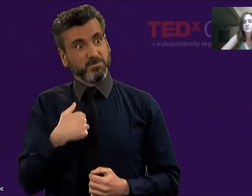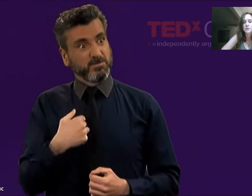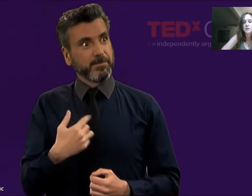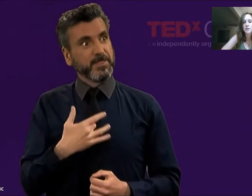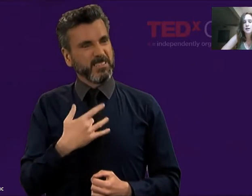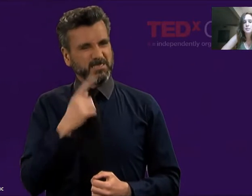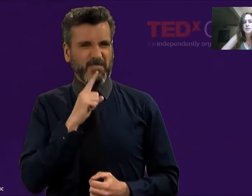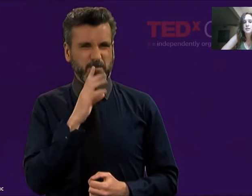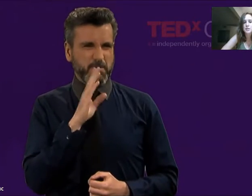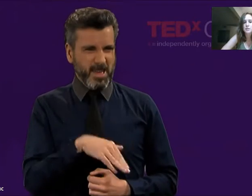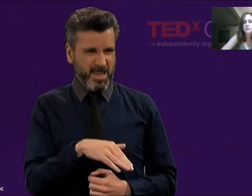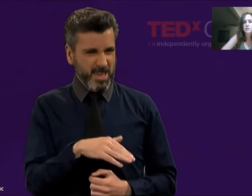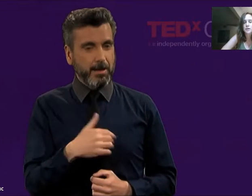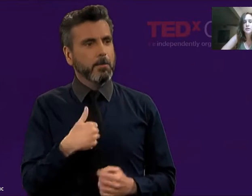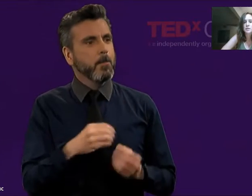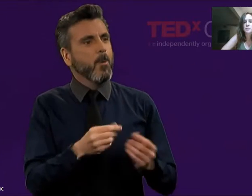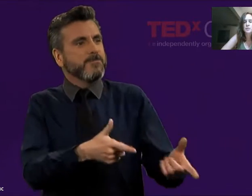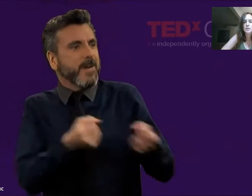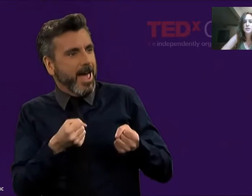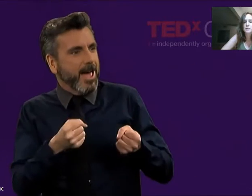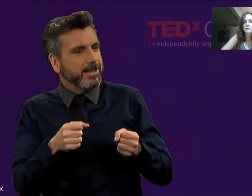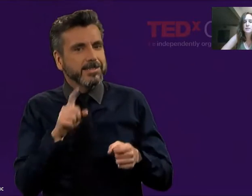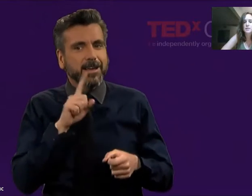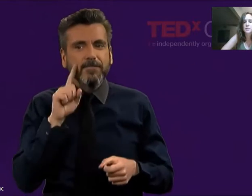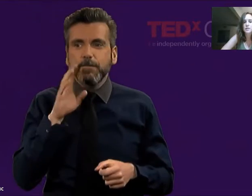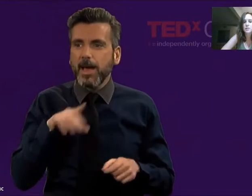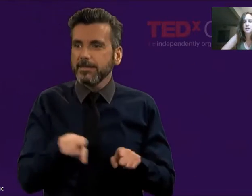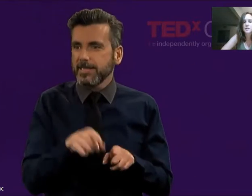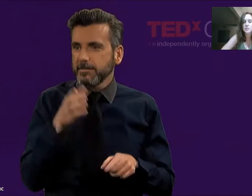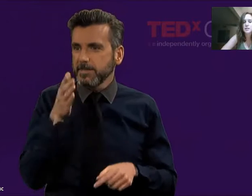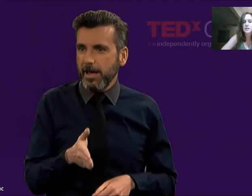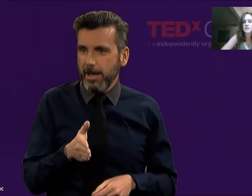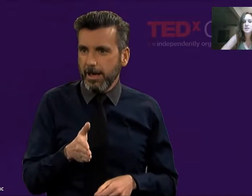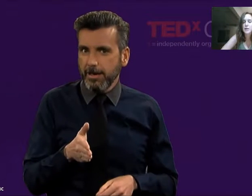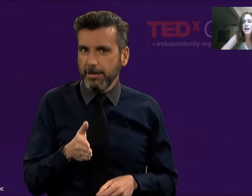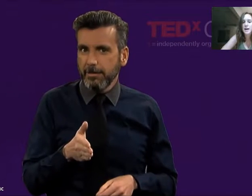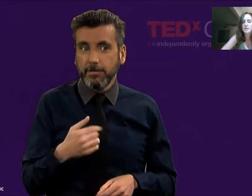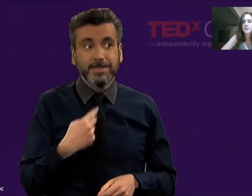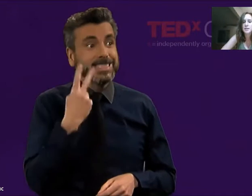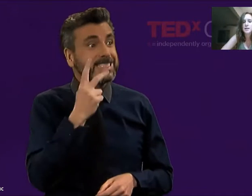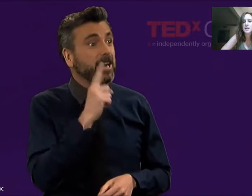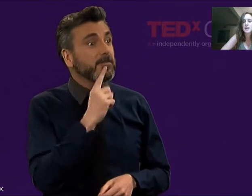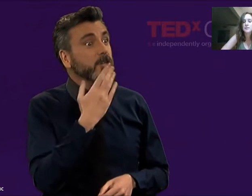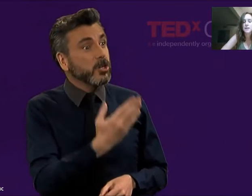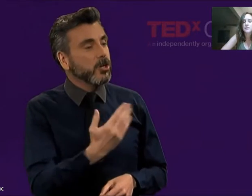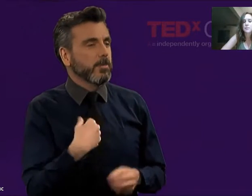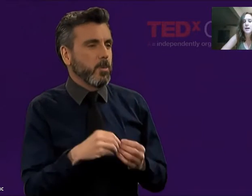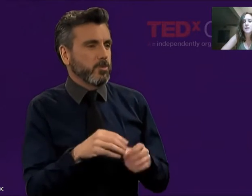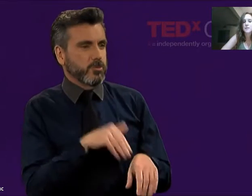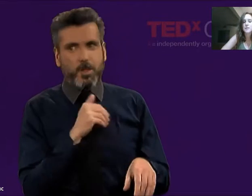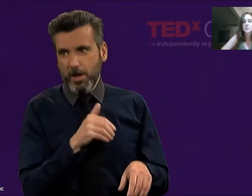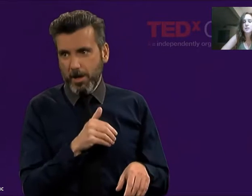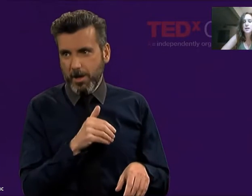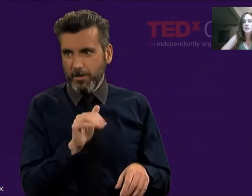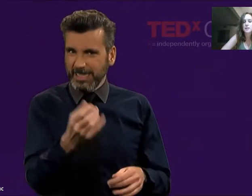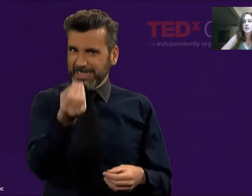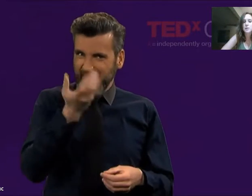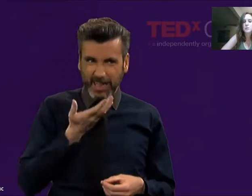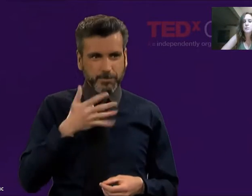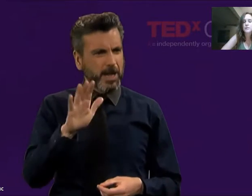And the opposite is true for the other person. If somebody believes that being deaf is bad, then if deaf and bad are on the same side, then they respond